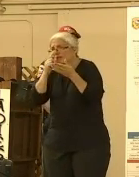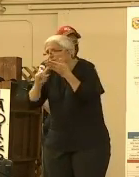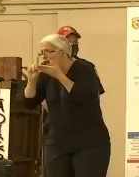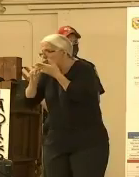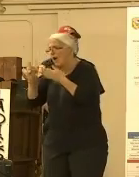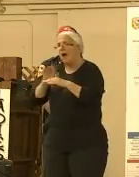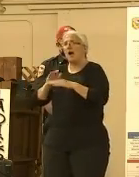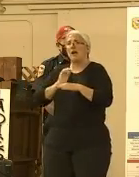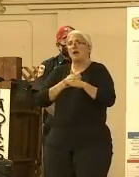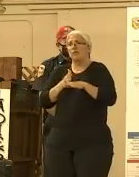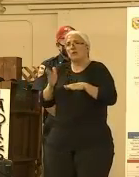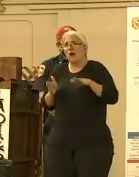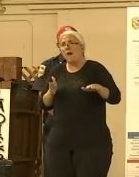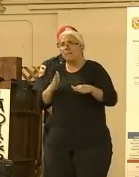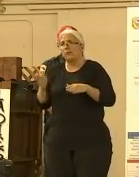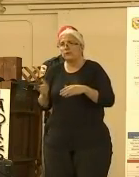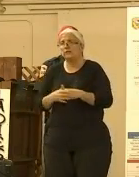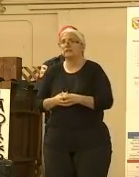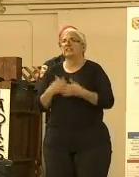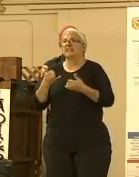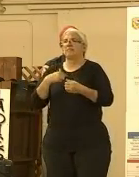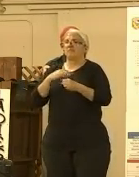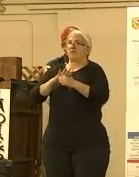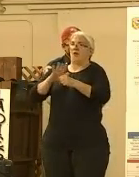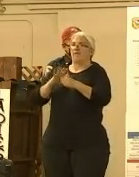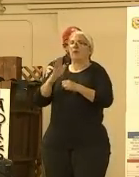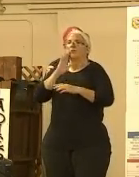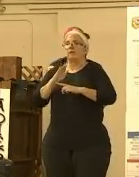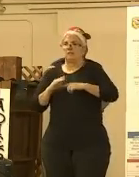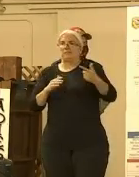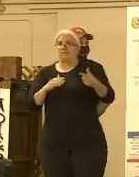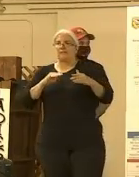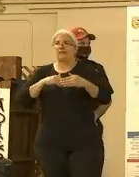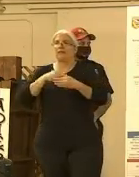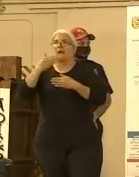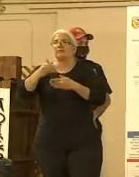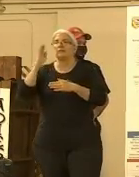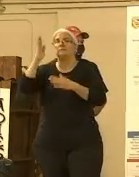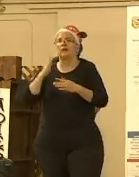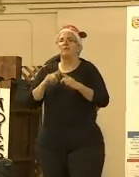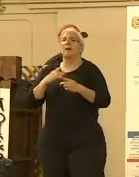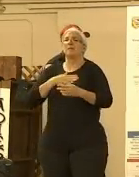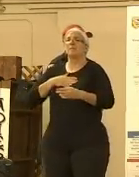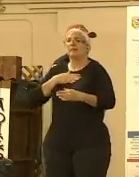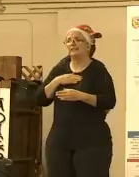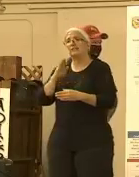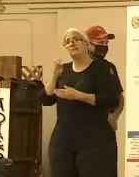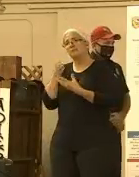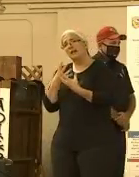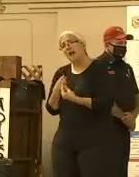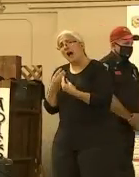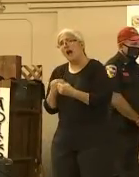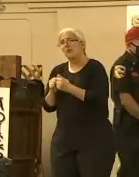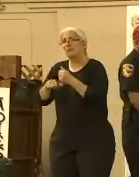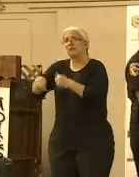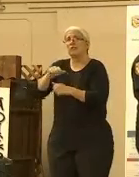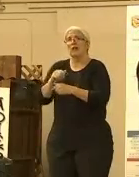turn it over to the next speaker. Please be kind to each other and take care of each other, and we'll talk to you soon. Thank you.